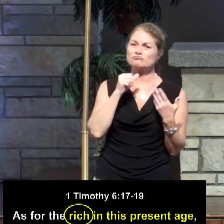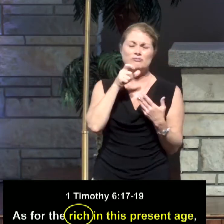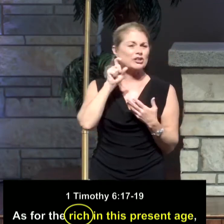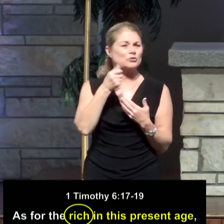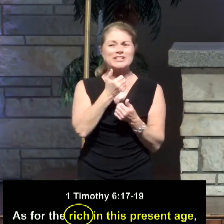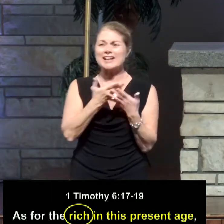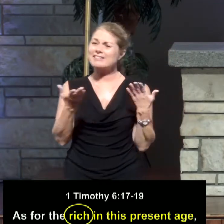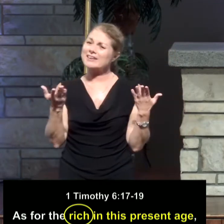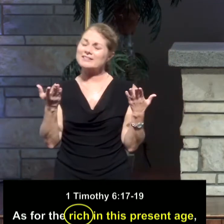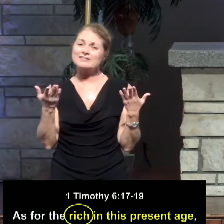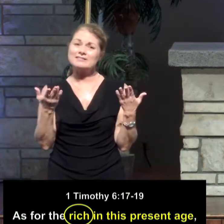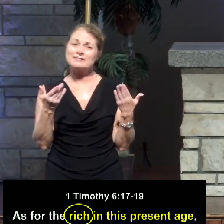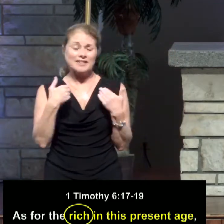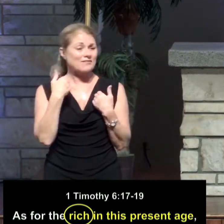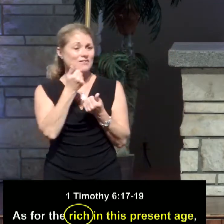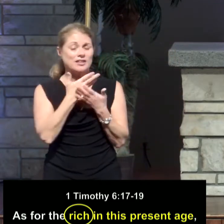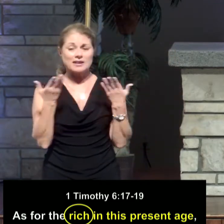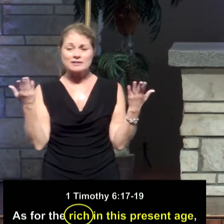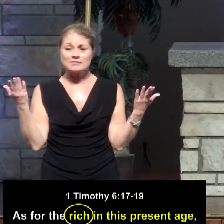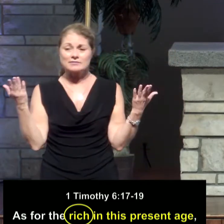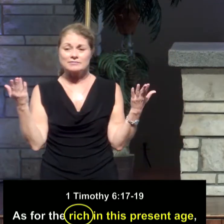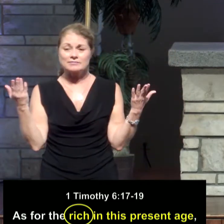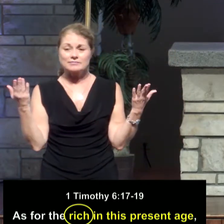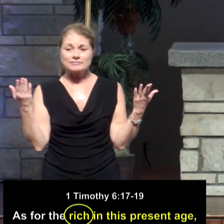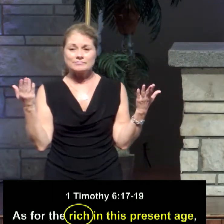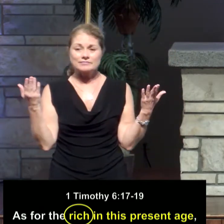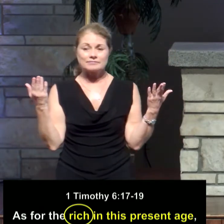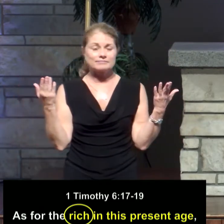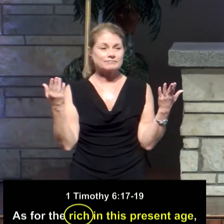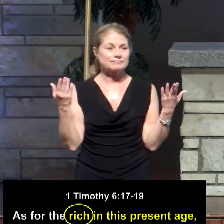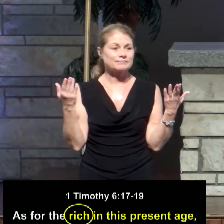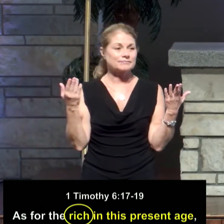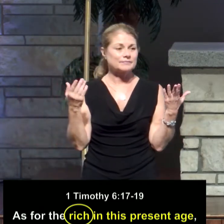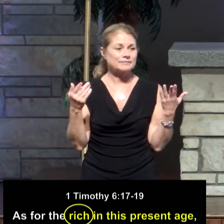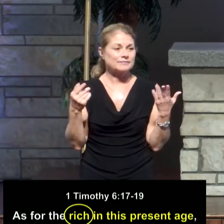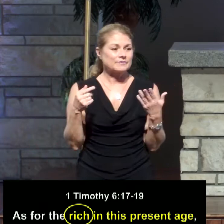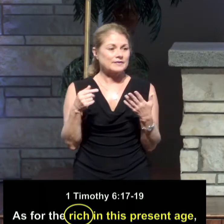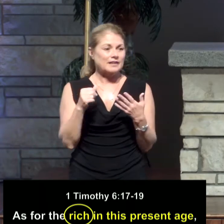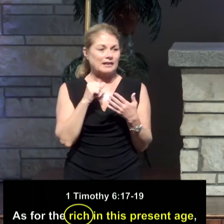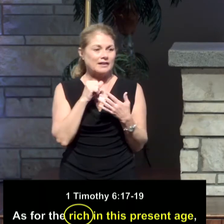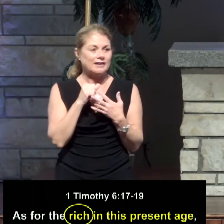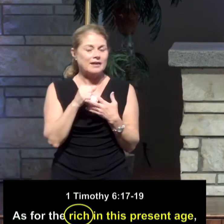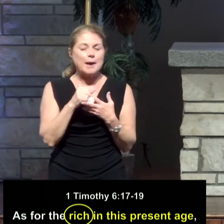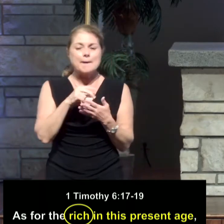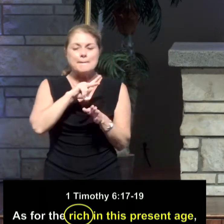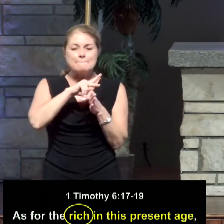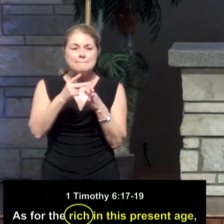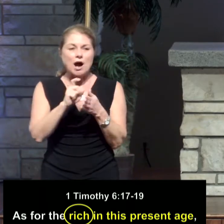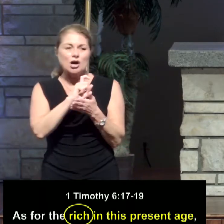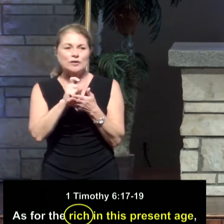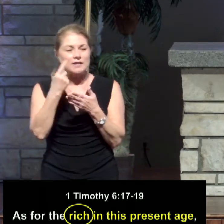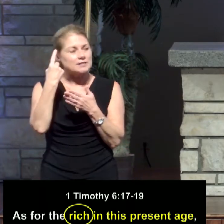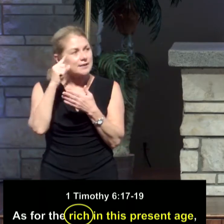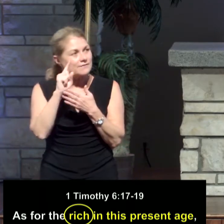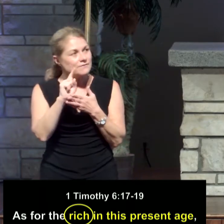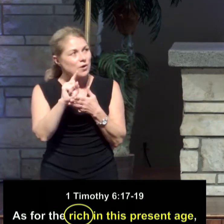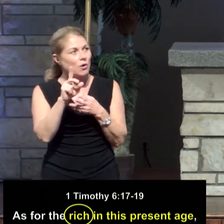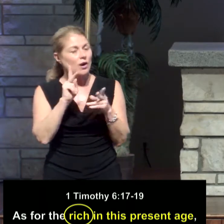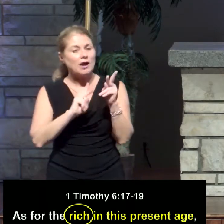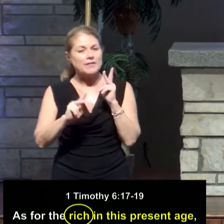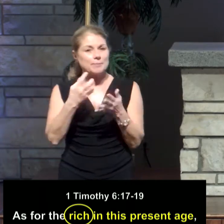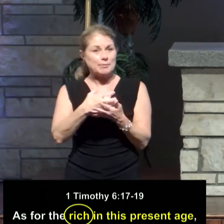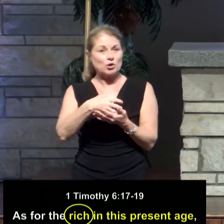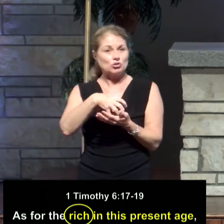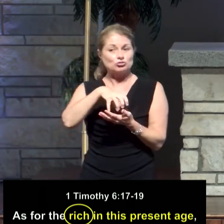they need, they get it. That's the way I think. You I don't think that I'm rich. But Paul writes, as for those, as for the rich in this